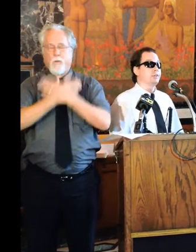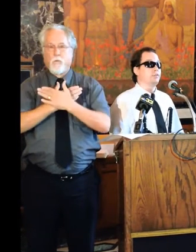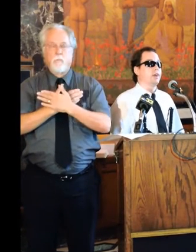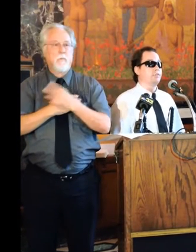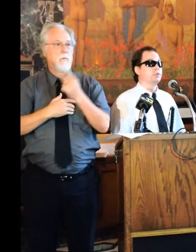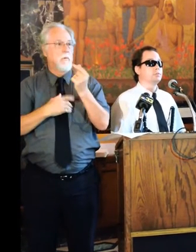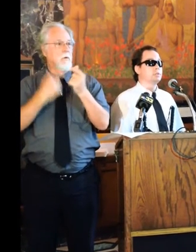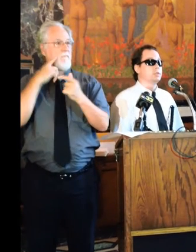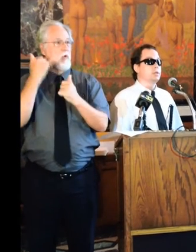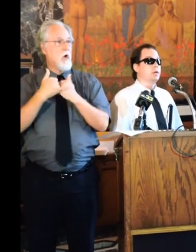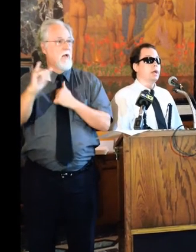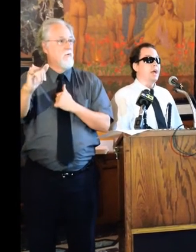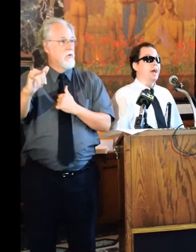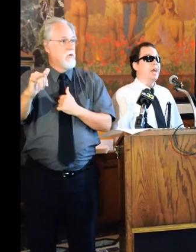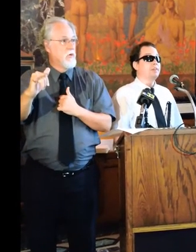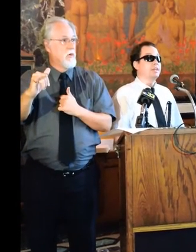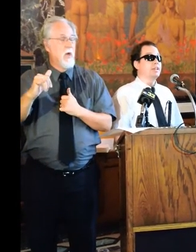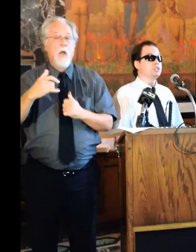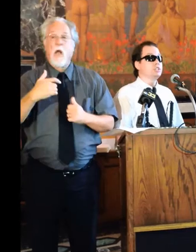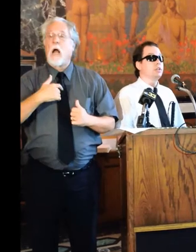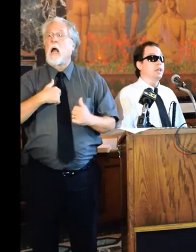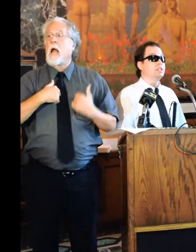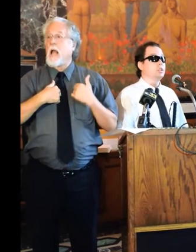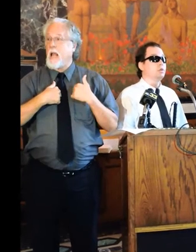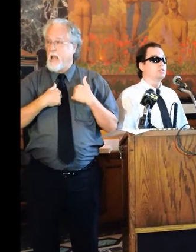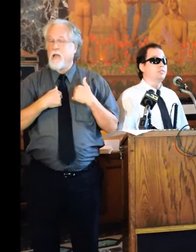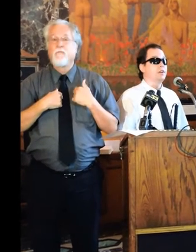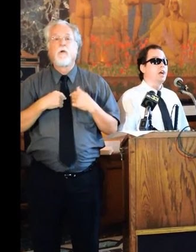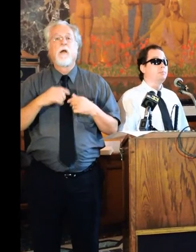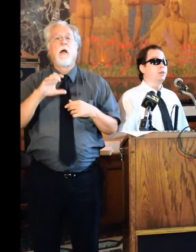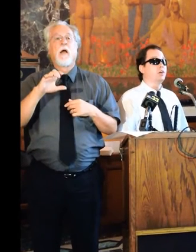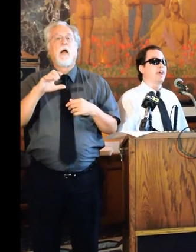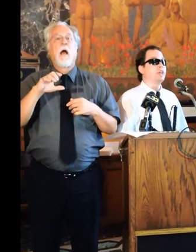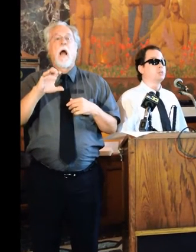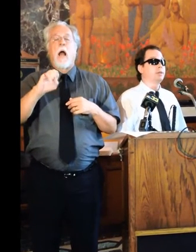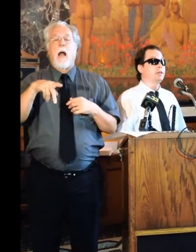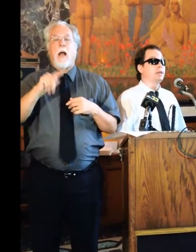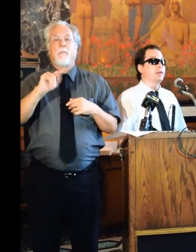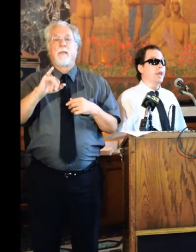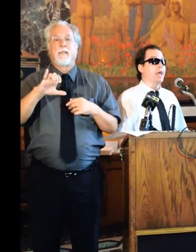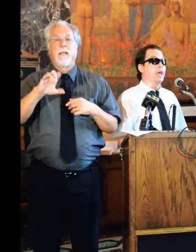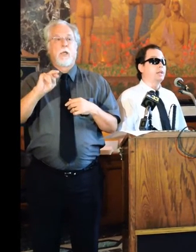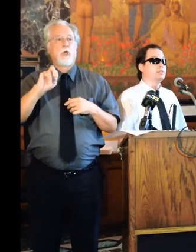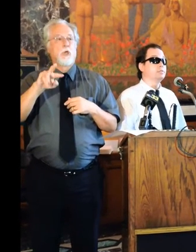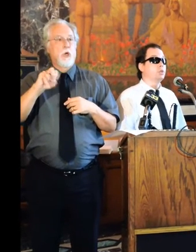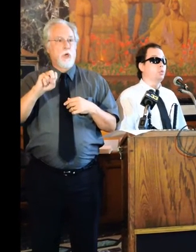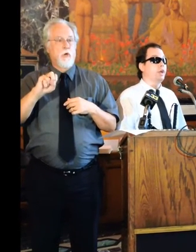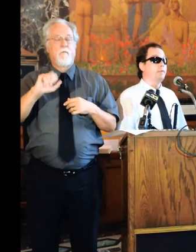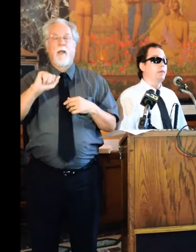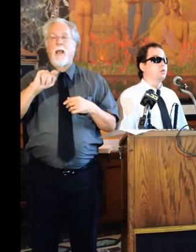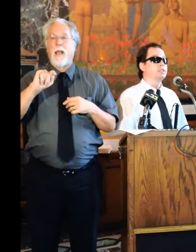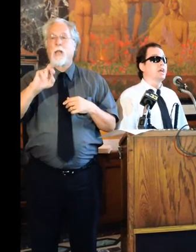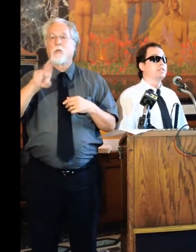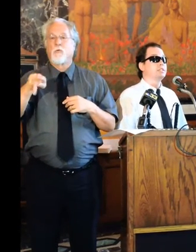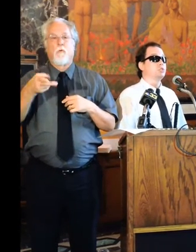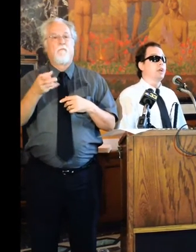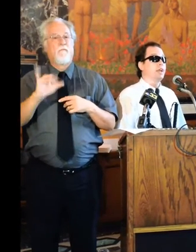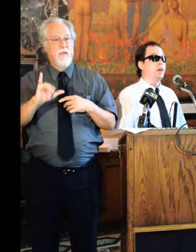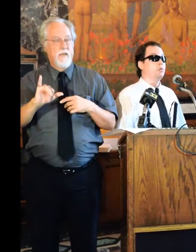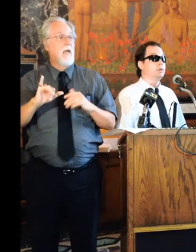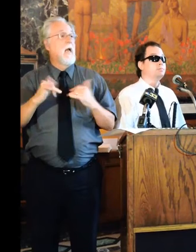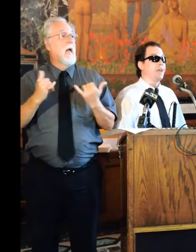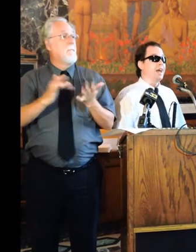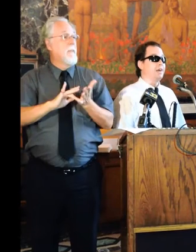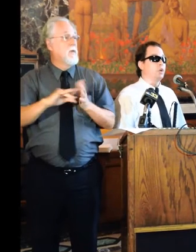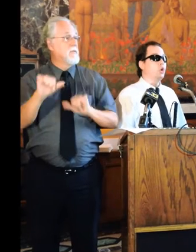potentially forever. I have a condition that is known as severe optic nerve atrophy, and the way medical science is